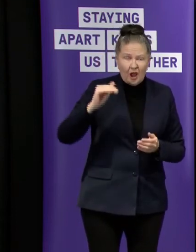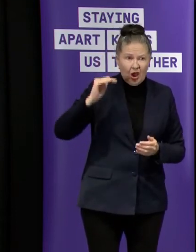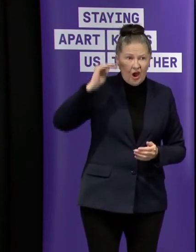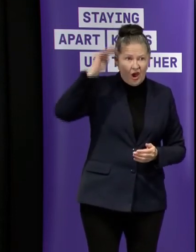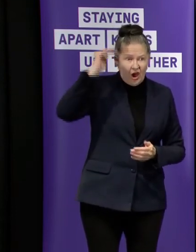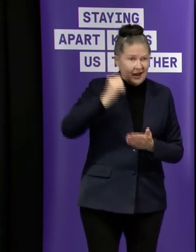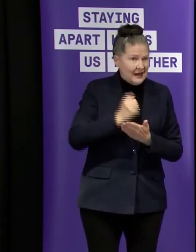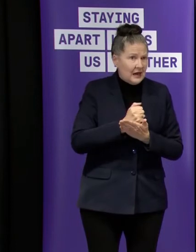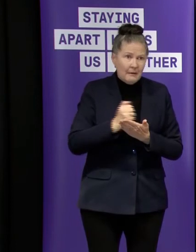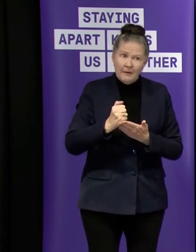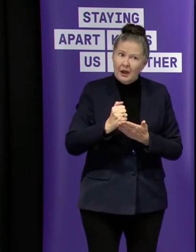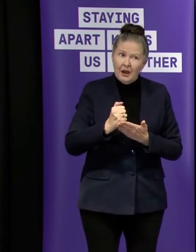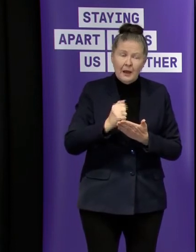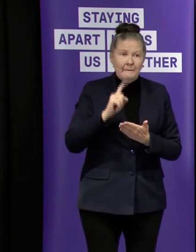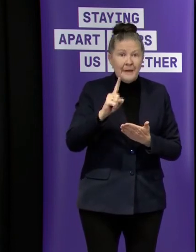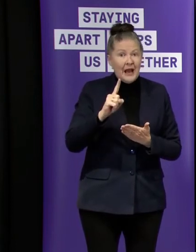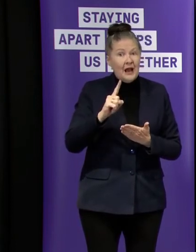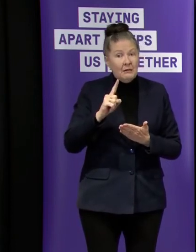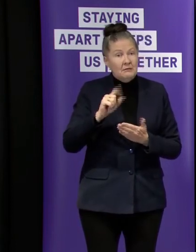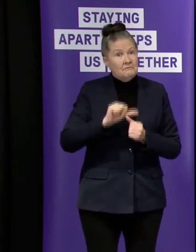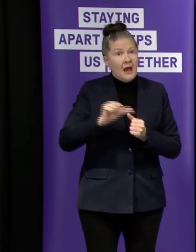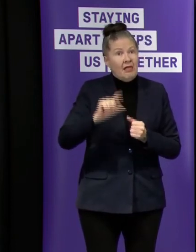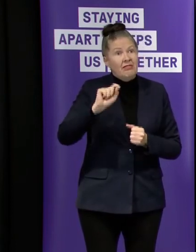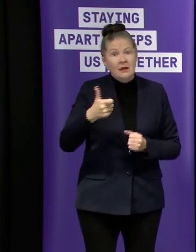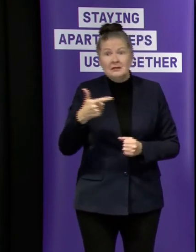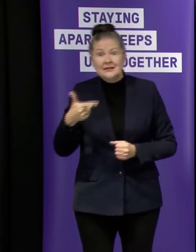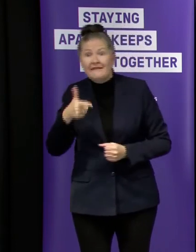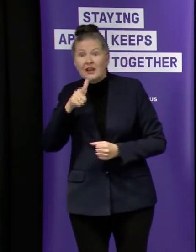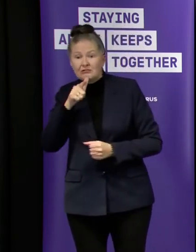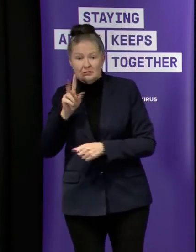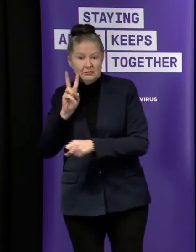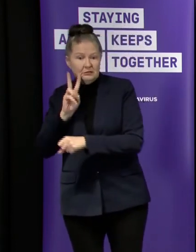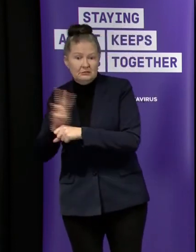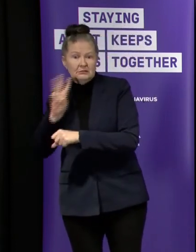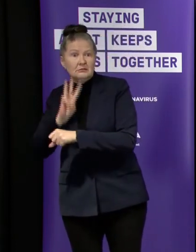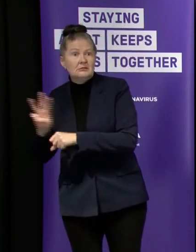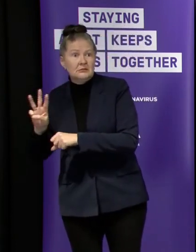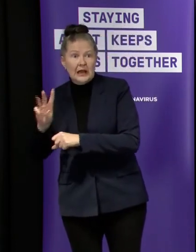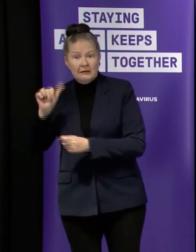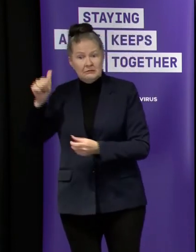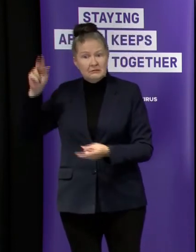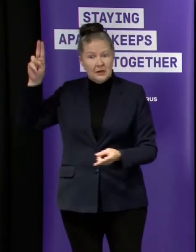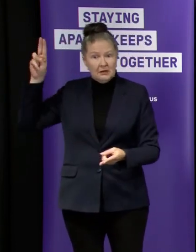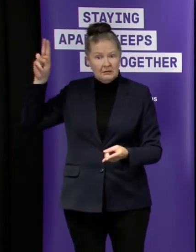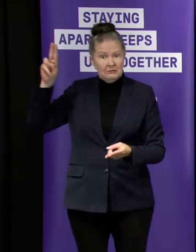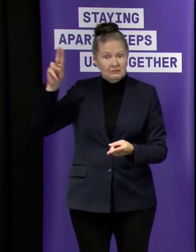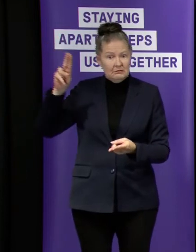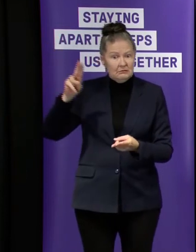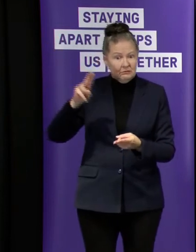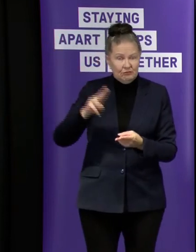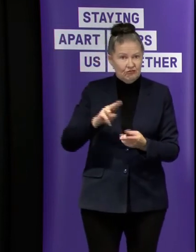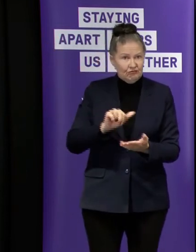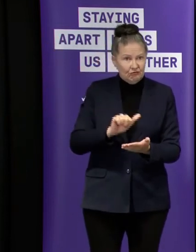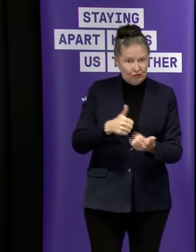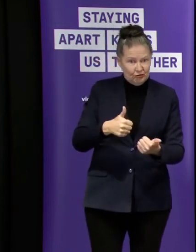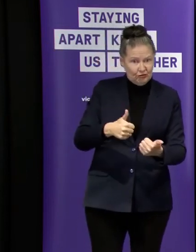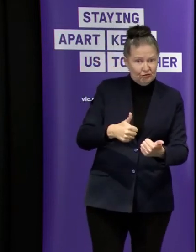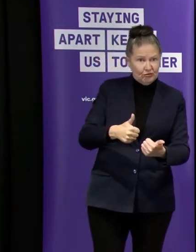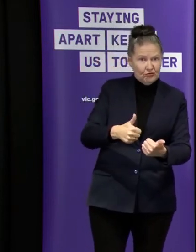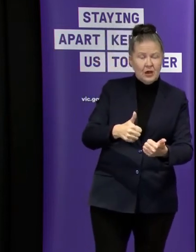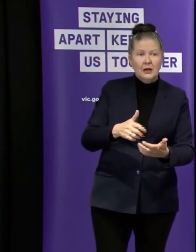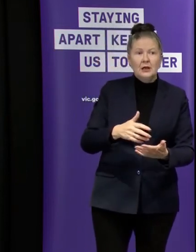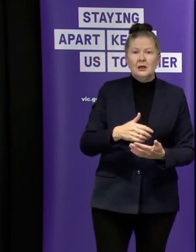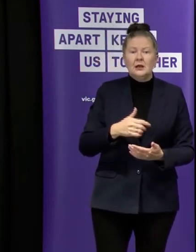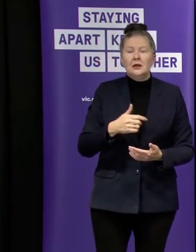but um you know they're not 700 um which we were a couple of weeks ago so they are coming down they're going in the right direction we're not looking for